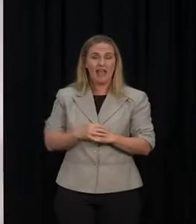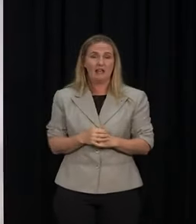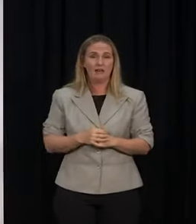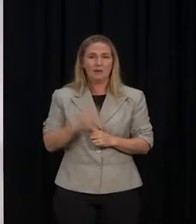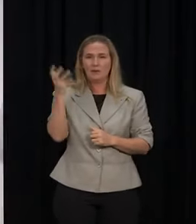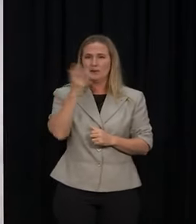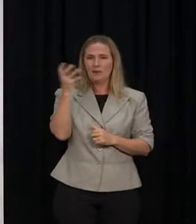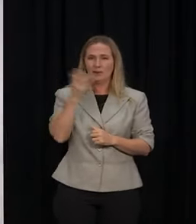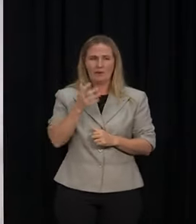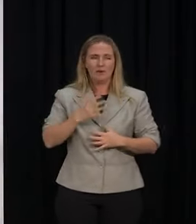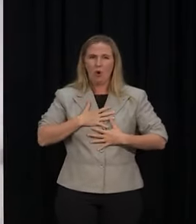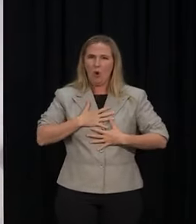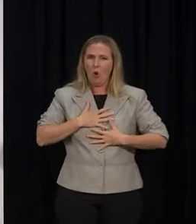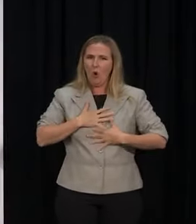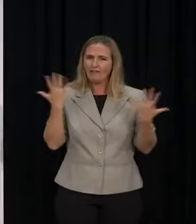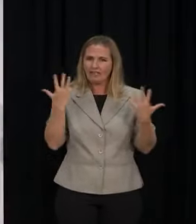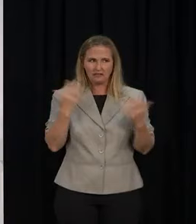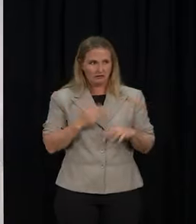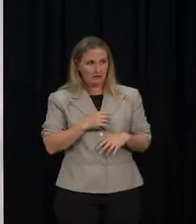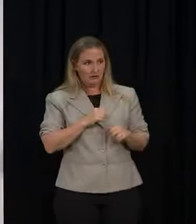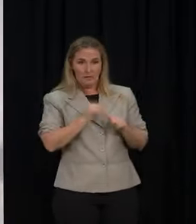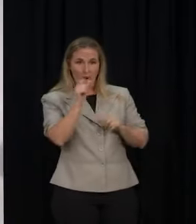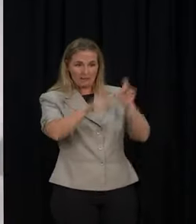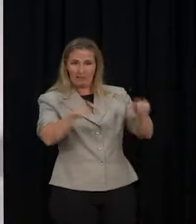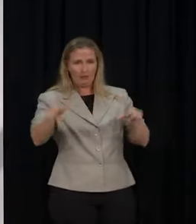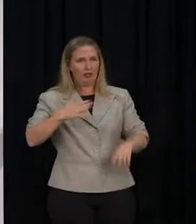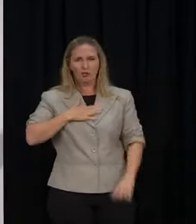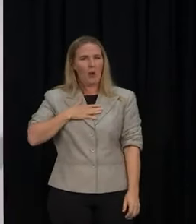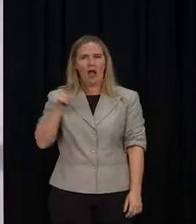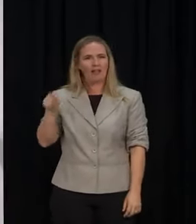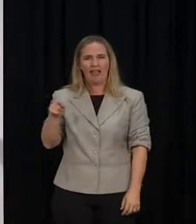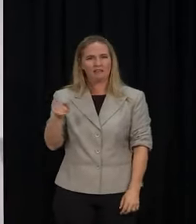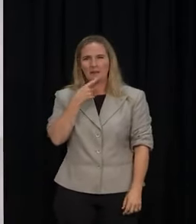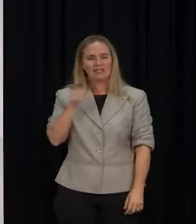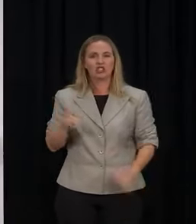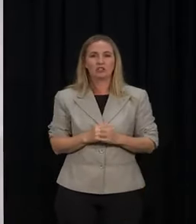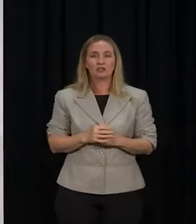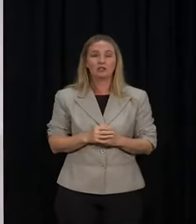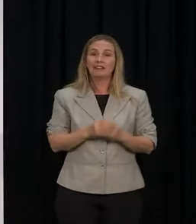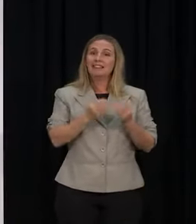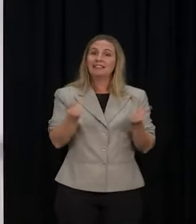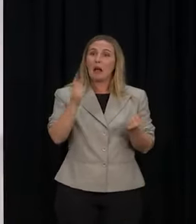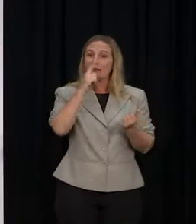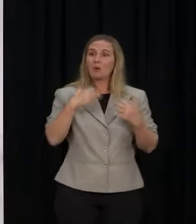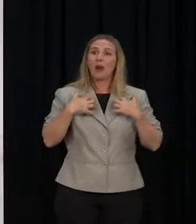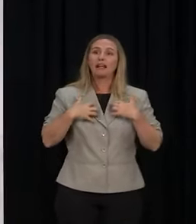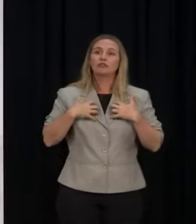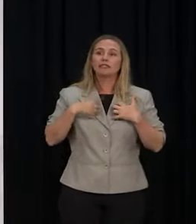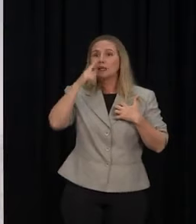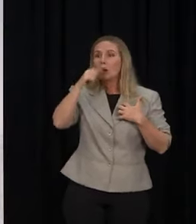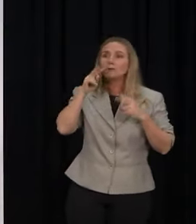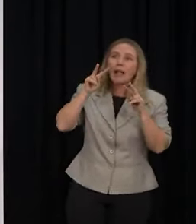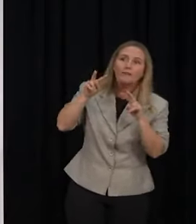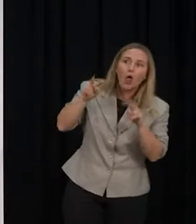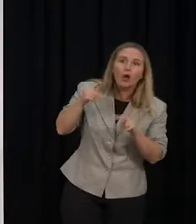would offend most New Zealanders. And so whilst some may simply be interested, I think they wouldn't want